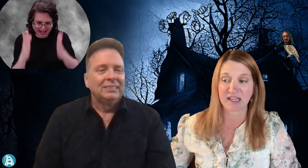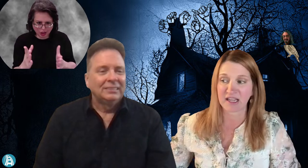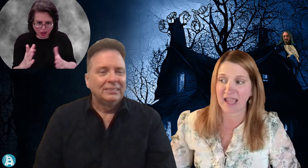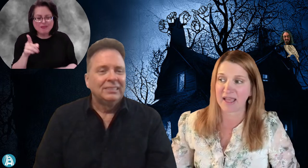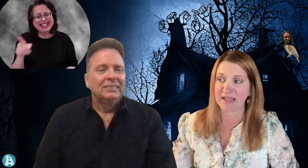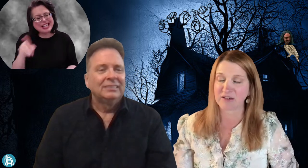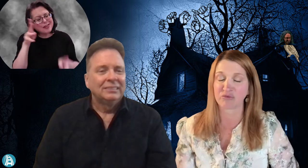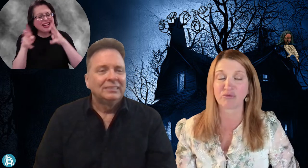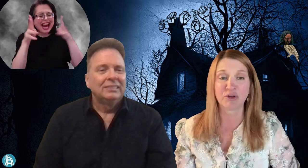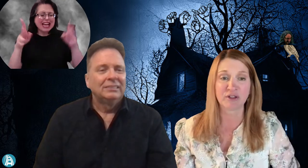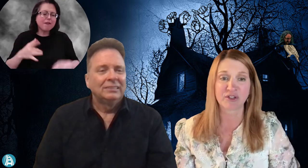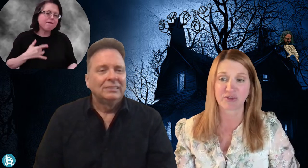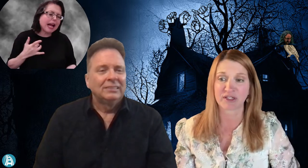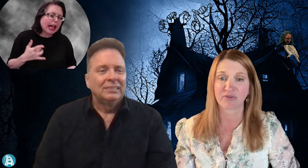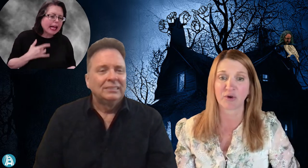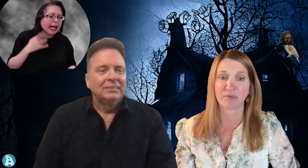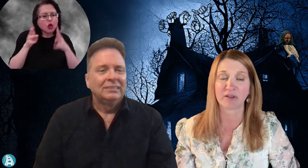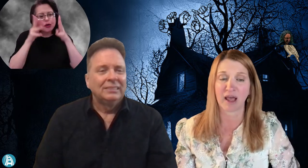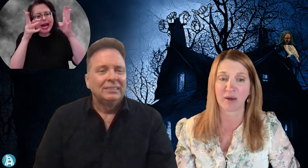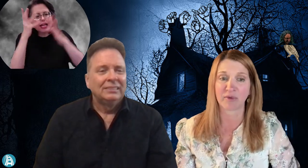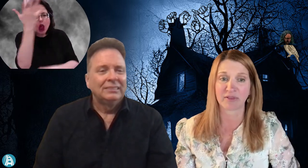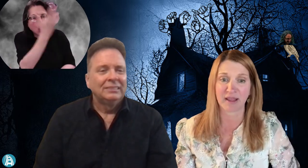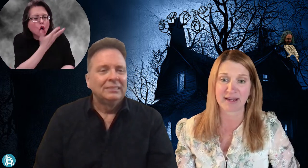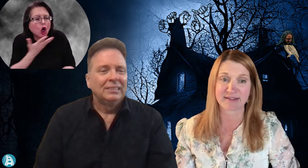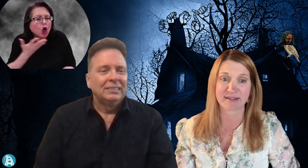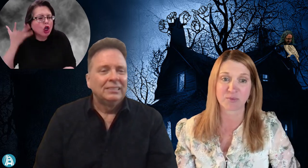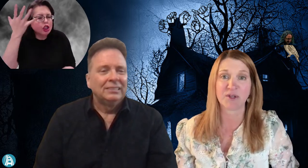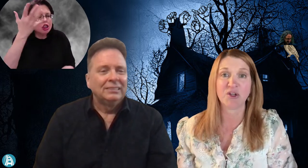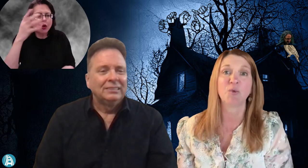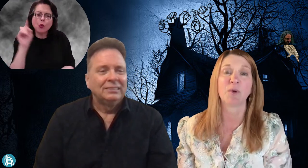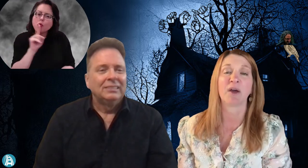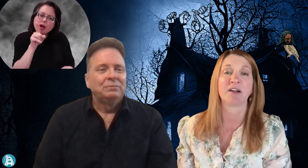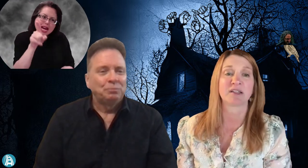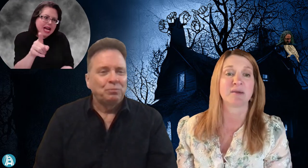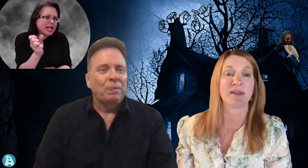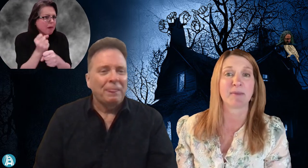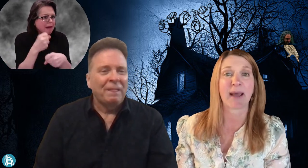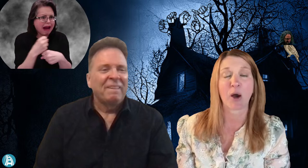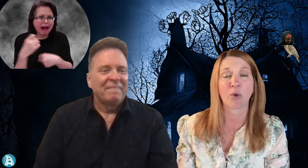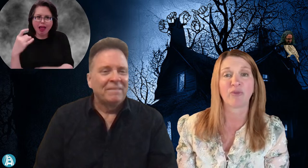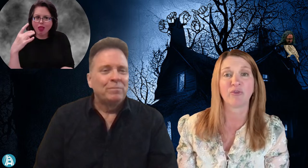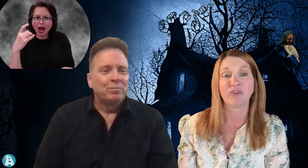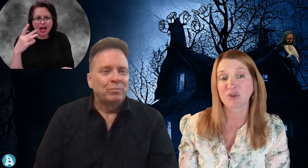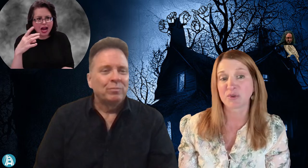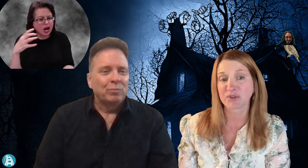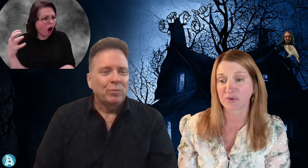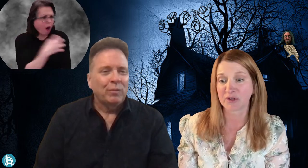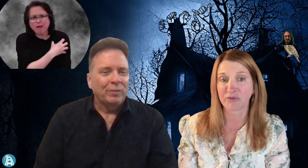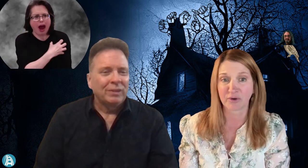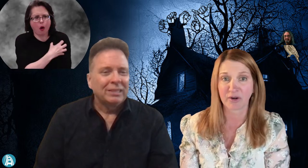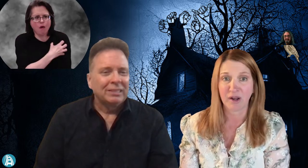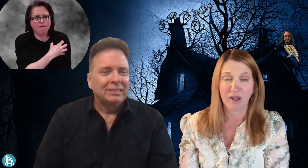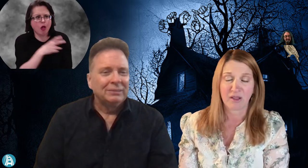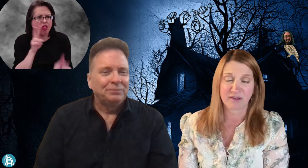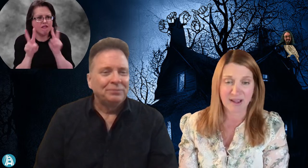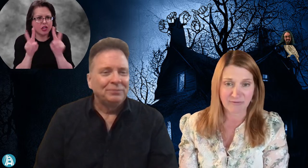and really transformed a lot with light, since we knew we wanted it to be a powerful visual story for the Deaf